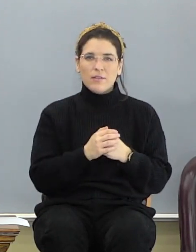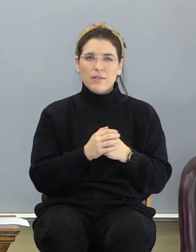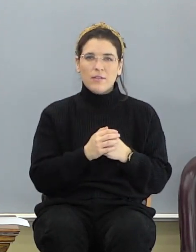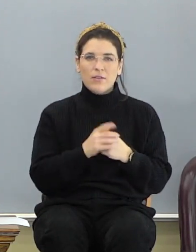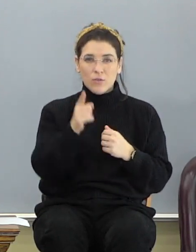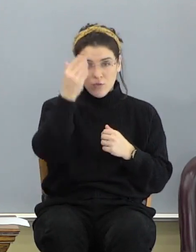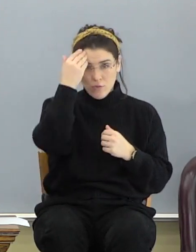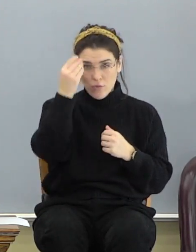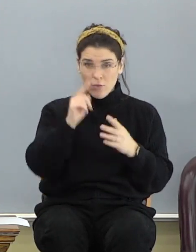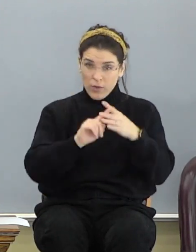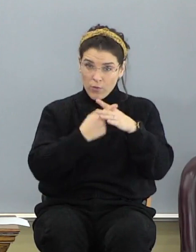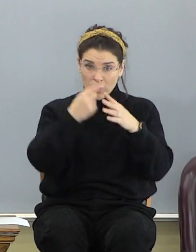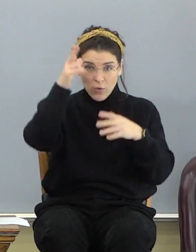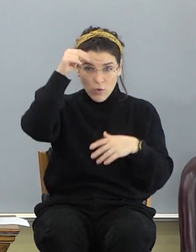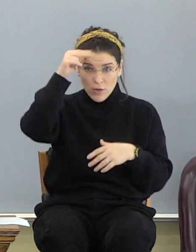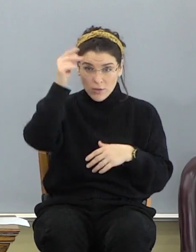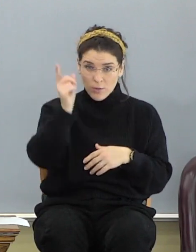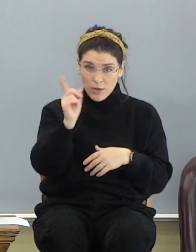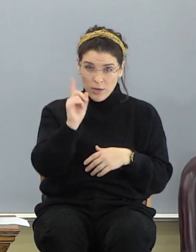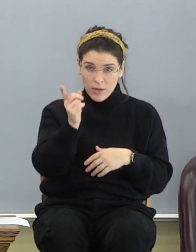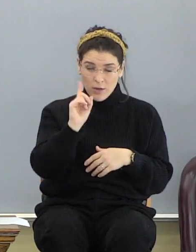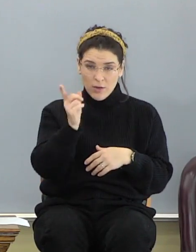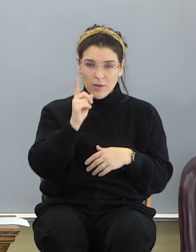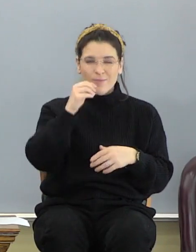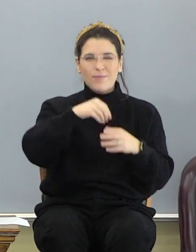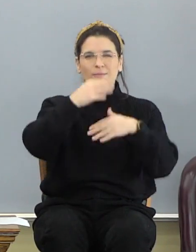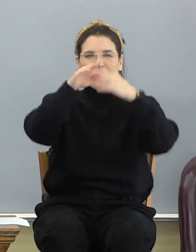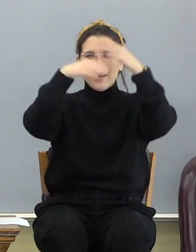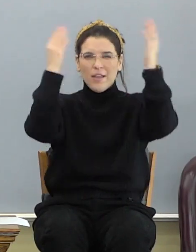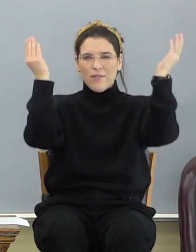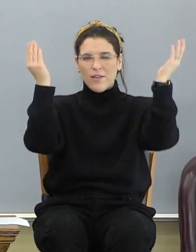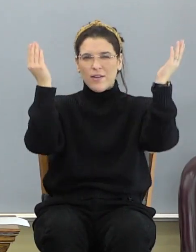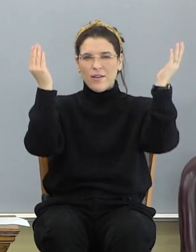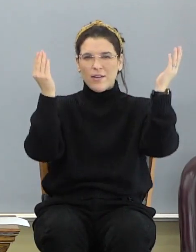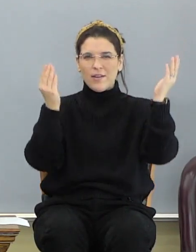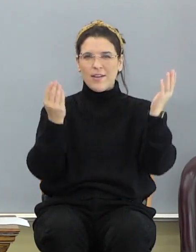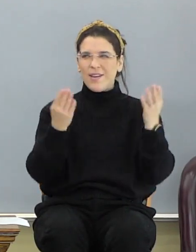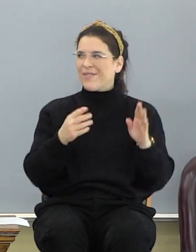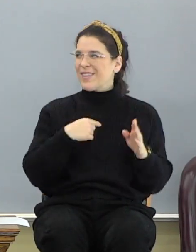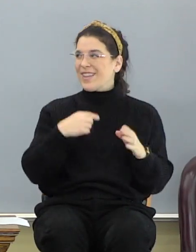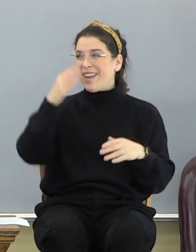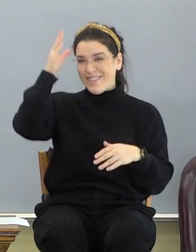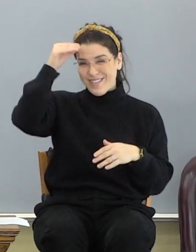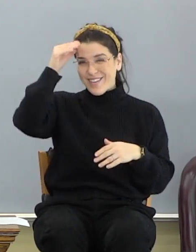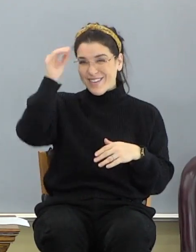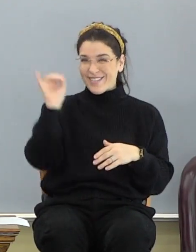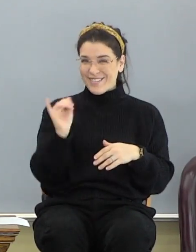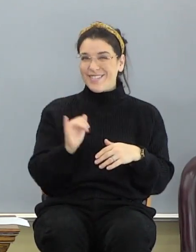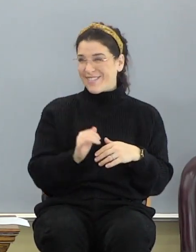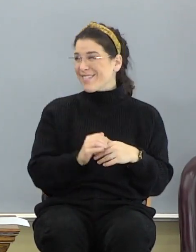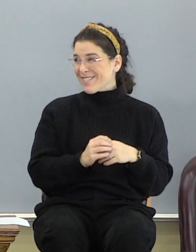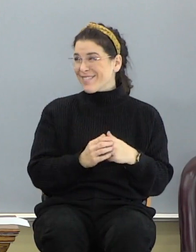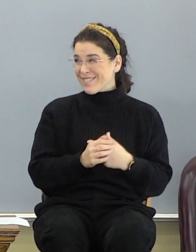You know where the original horses were? In heaven. And I bet they got some donkeys up there too.